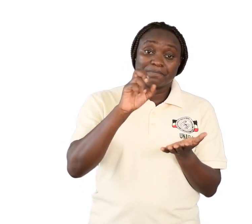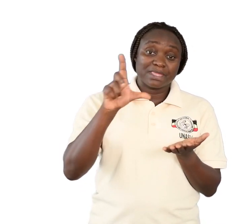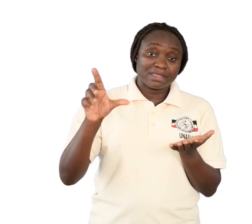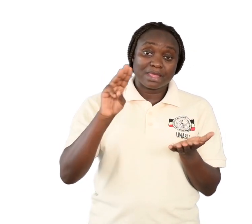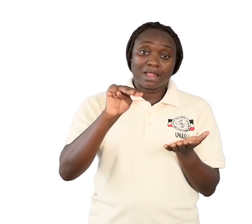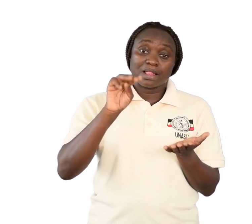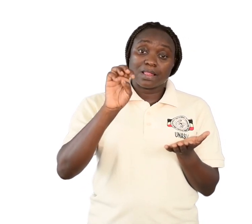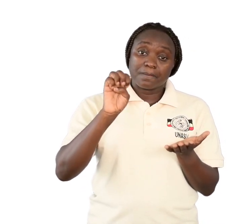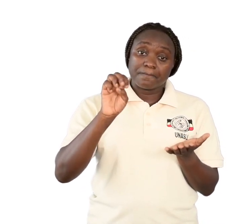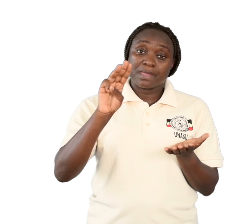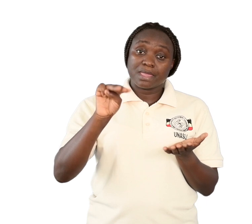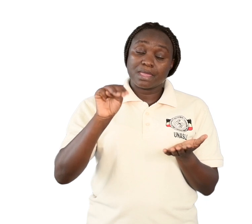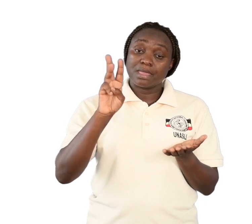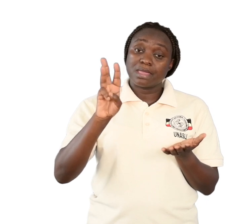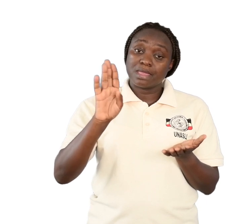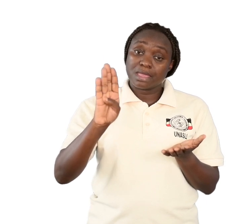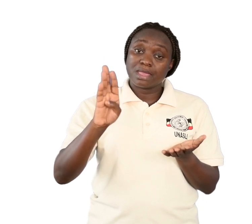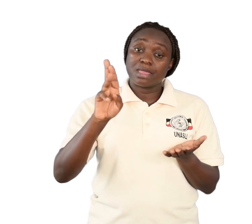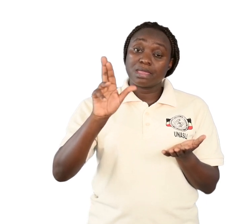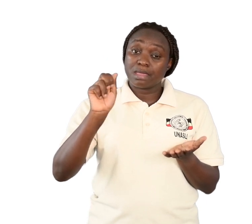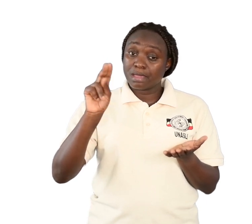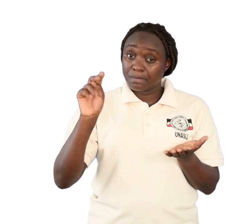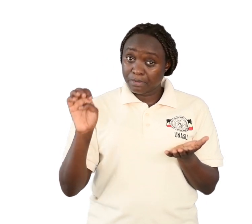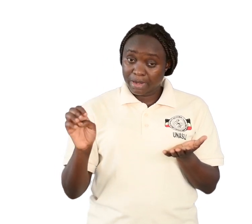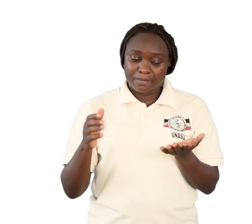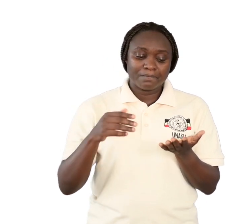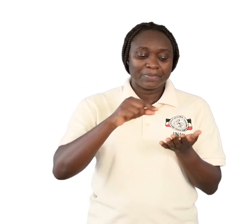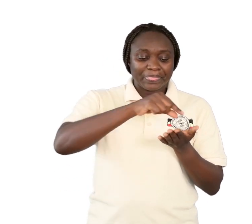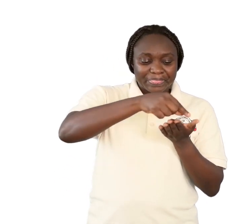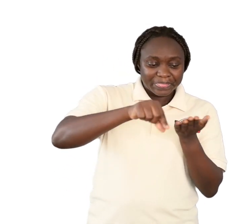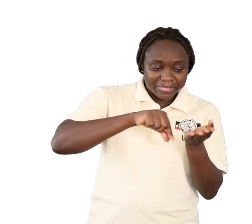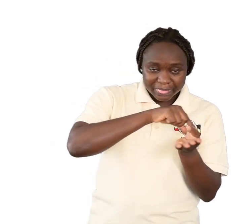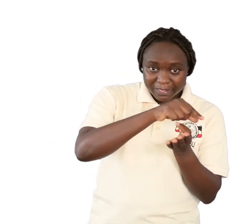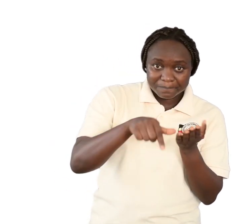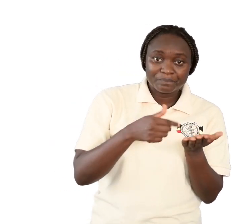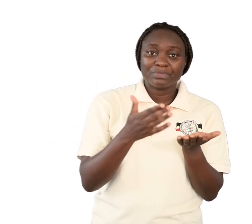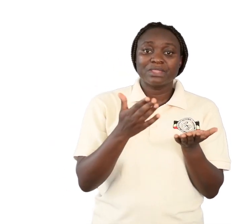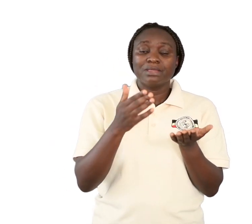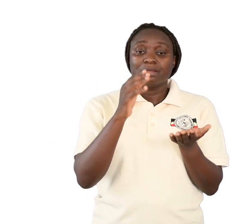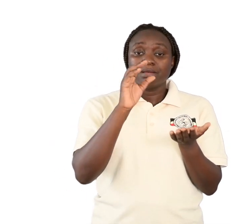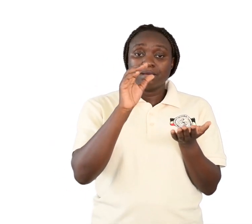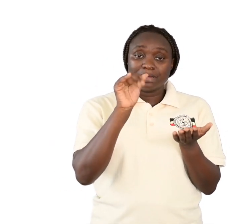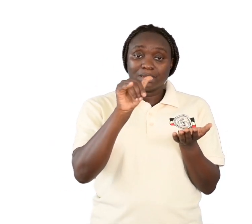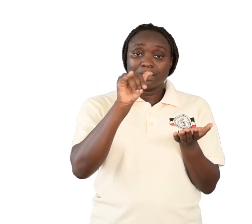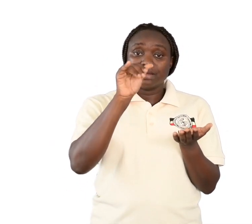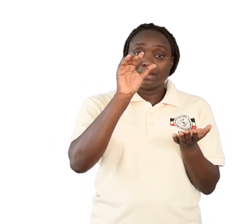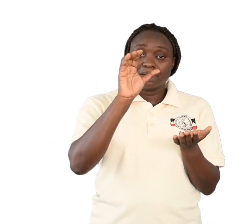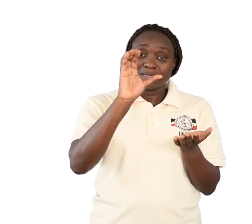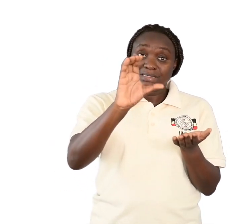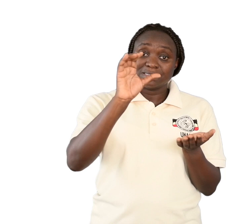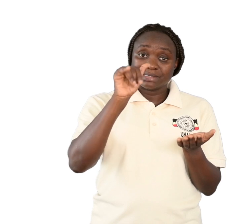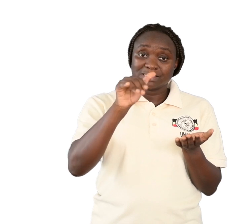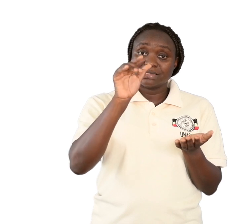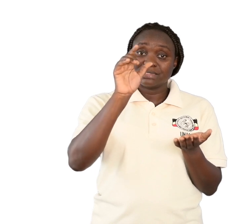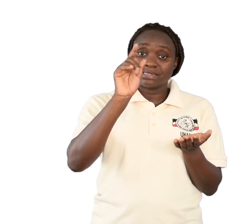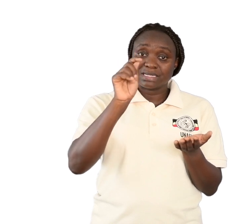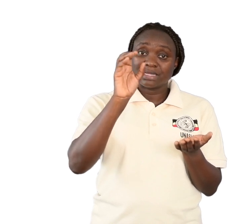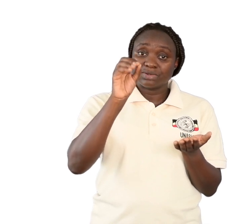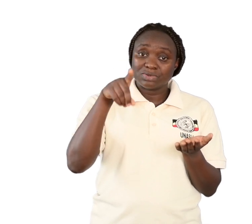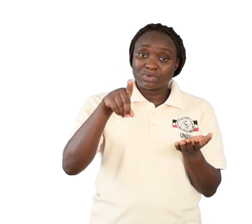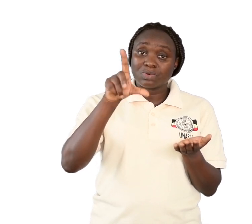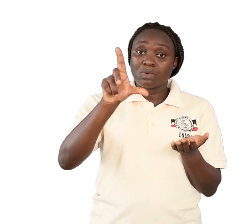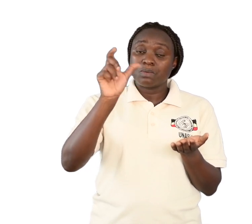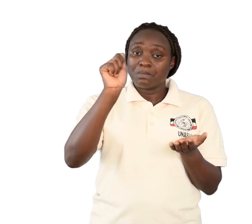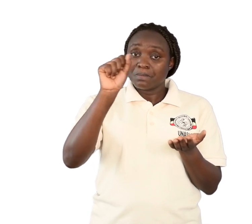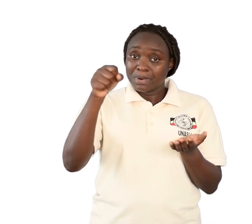and the nucleus. What are the functions of those parts? Can you go